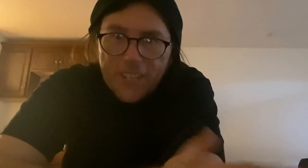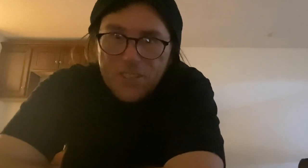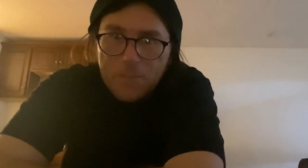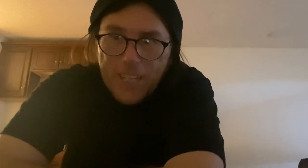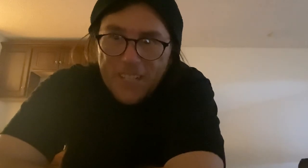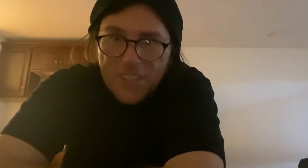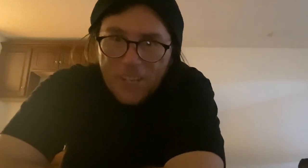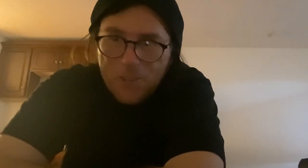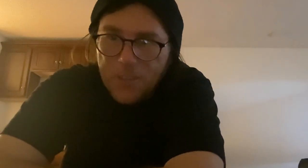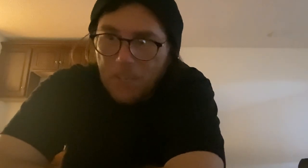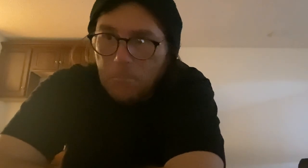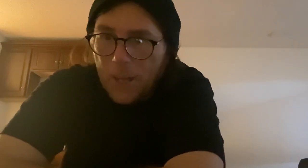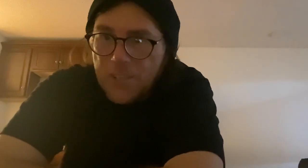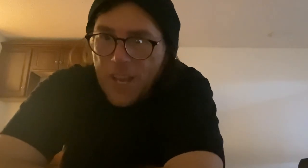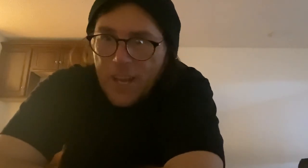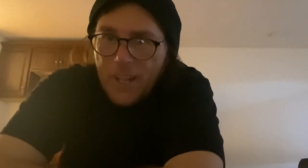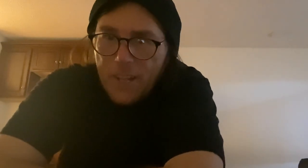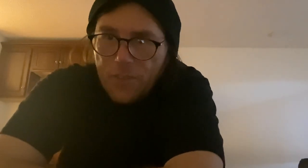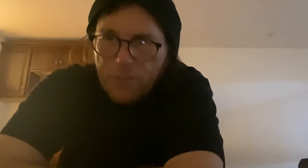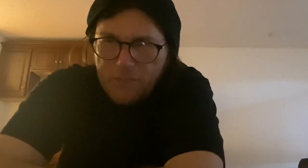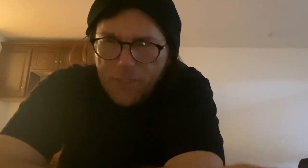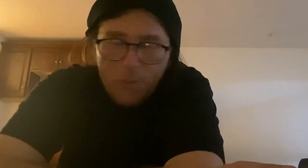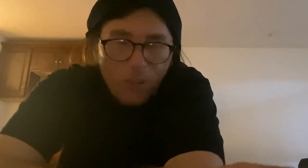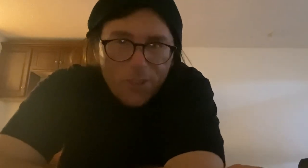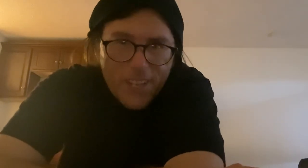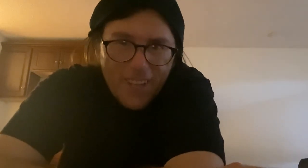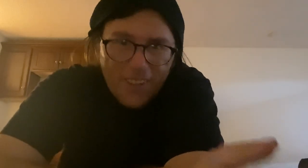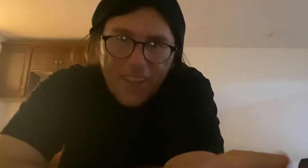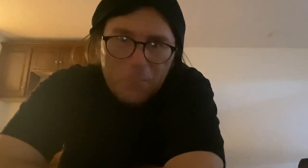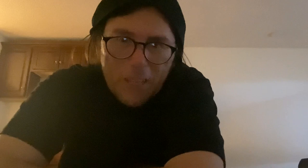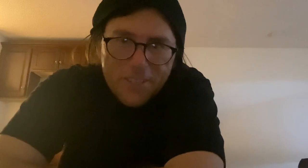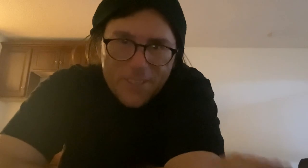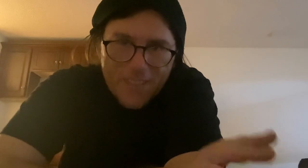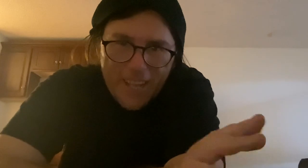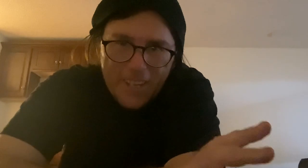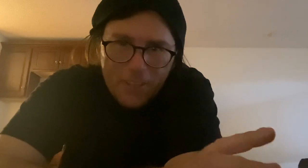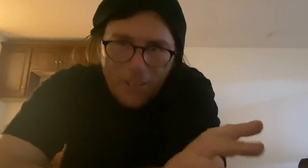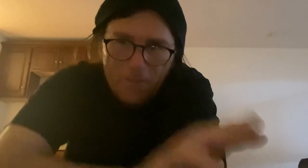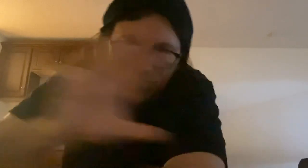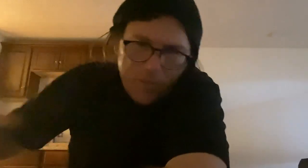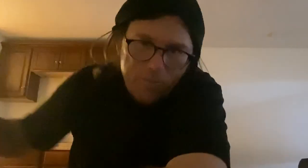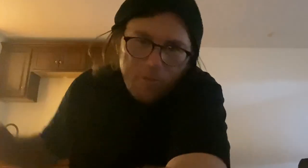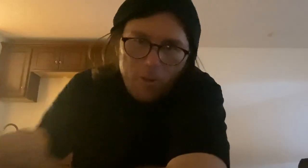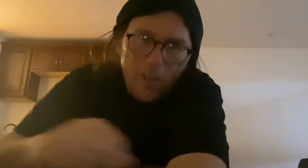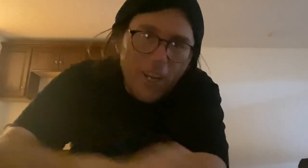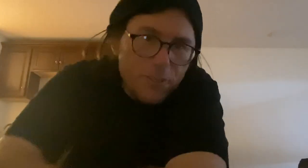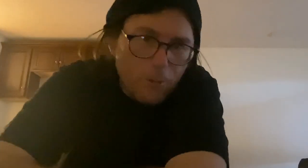it seems like it's an easier thing. But if you looked at a lot of places that, you know, for doing